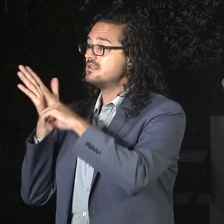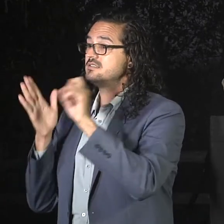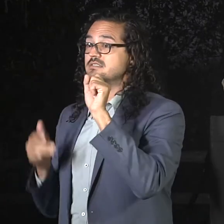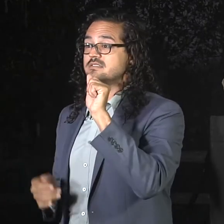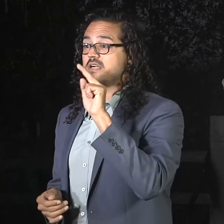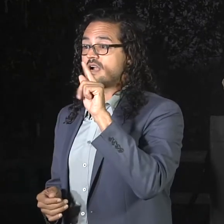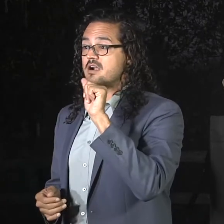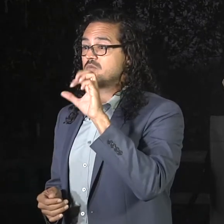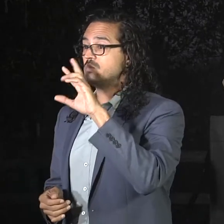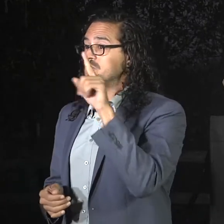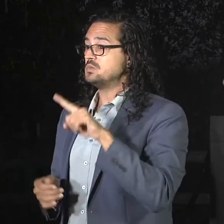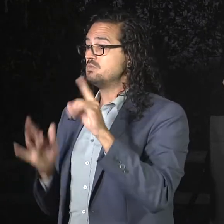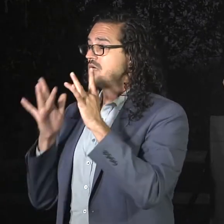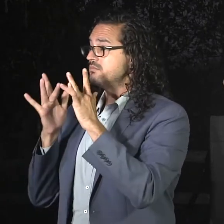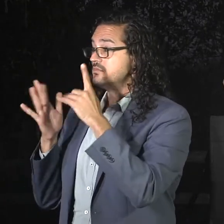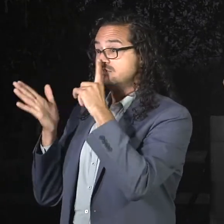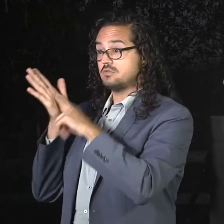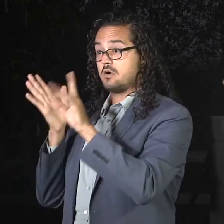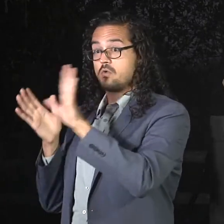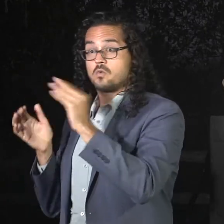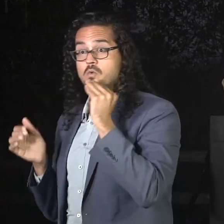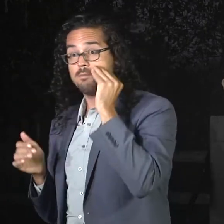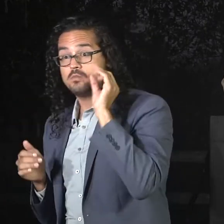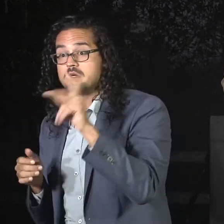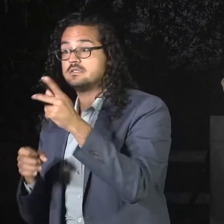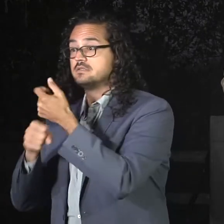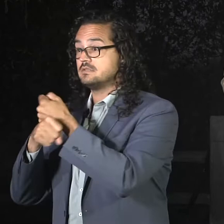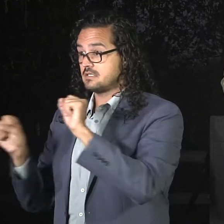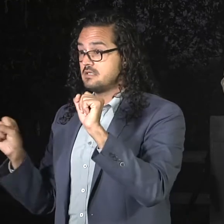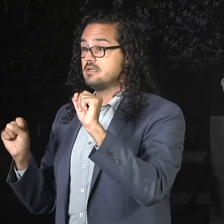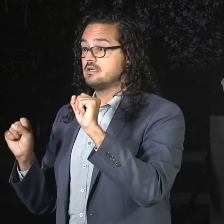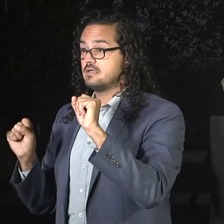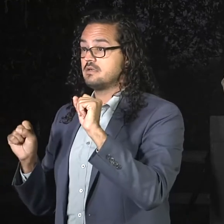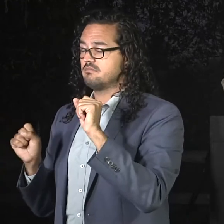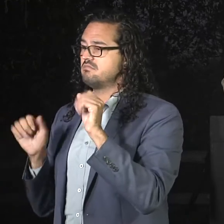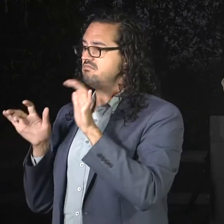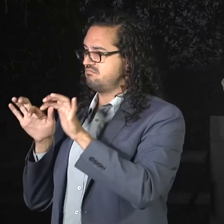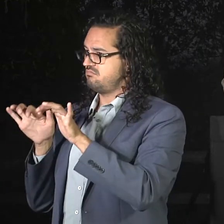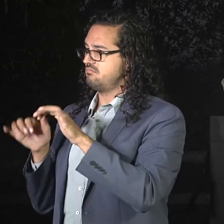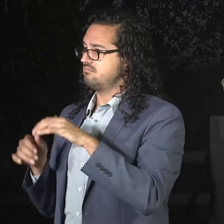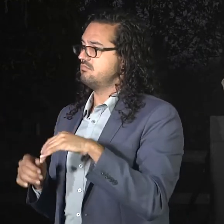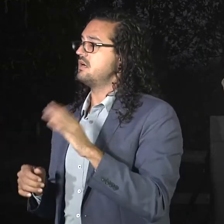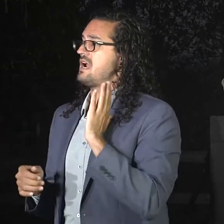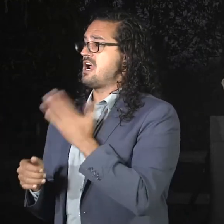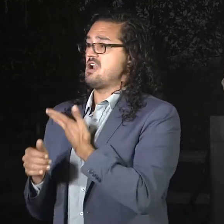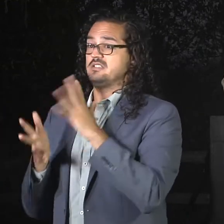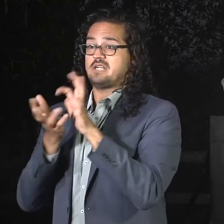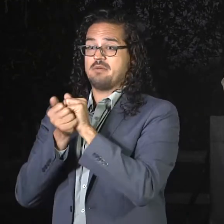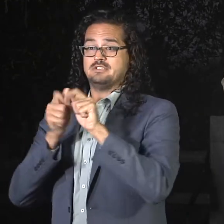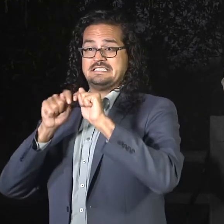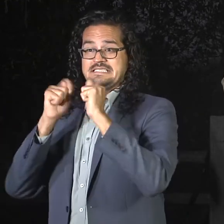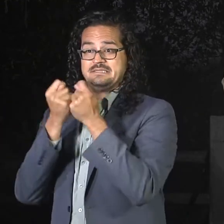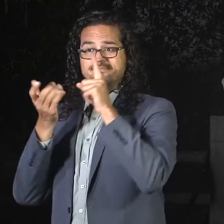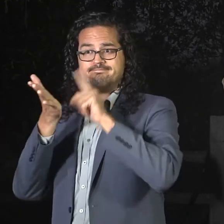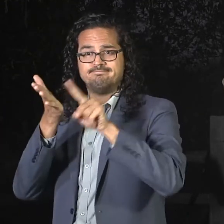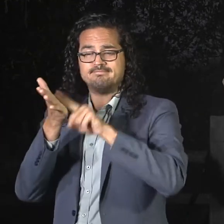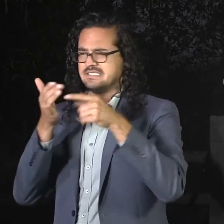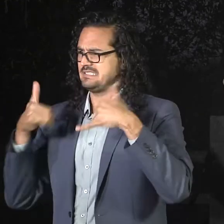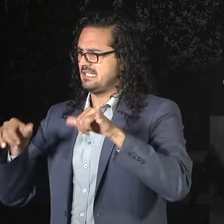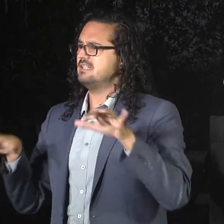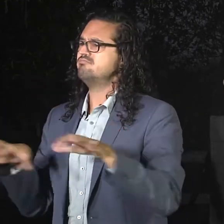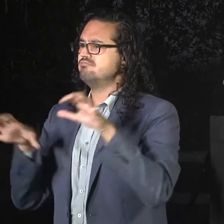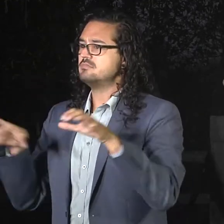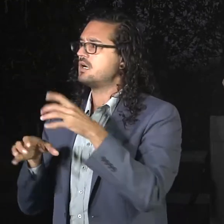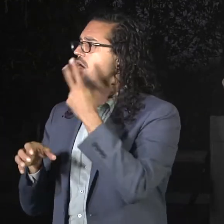or has been destroyed, I just want to make a preface that take note that our damage inspection is still ongoing and it has not fully been